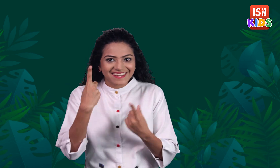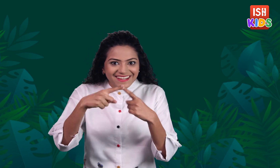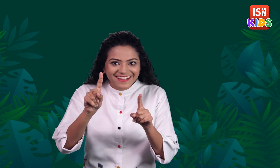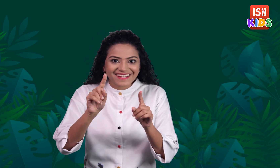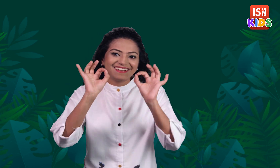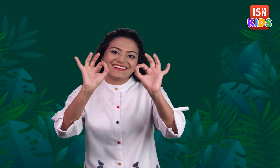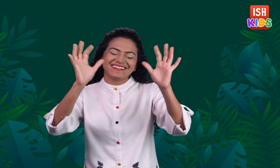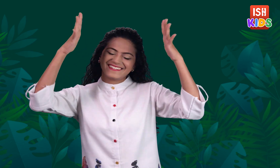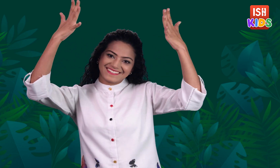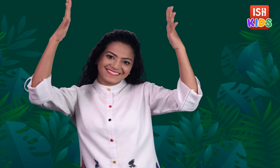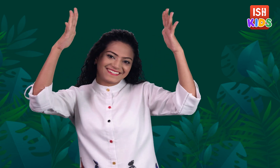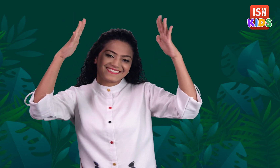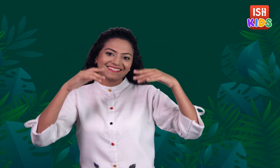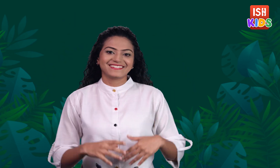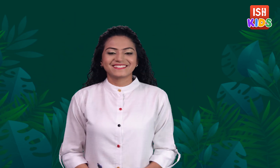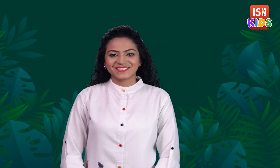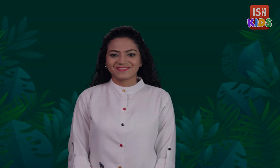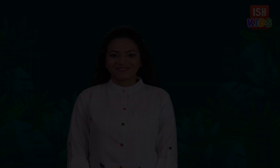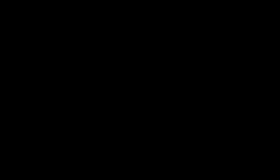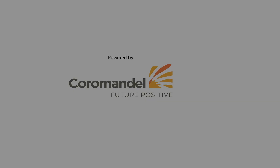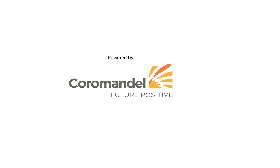enjoyed watching them? Yay! Bye!